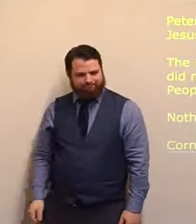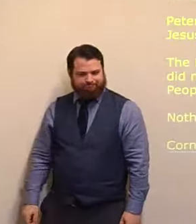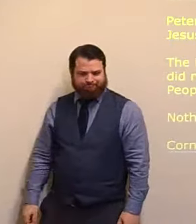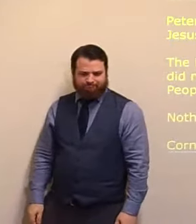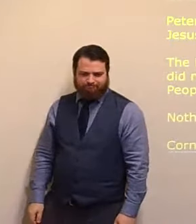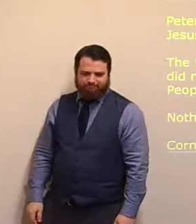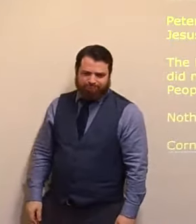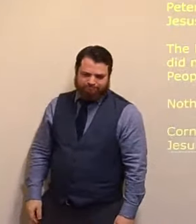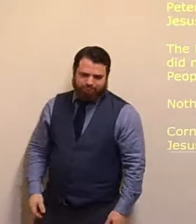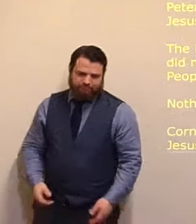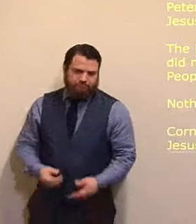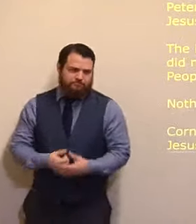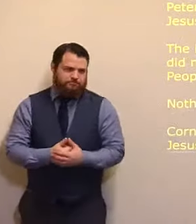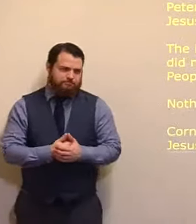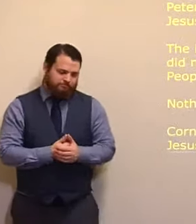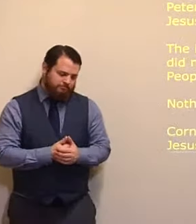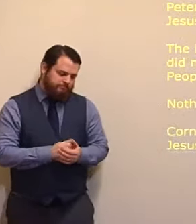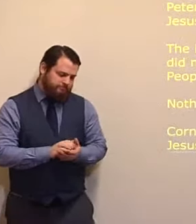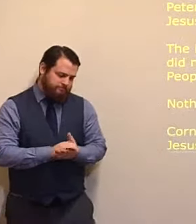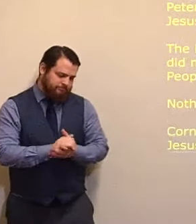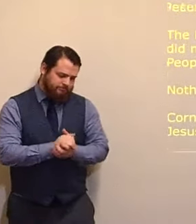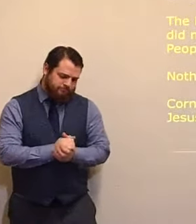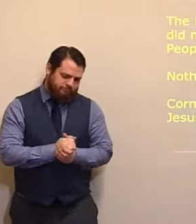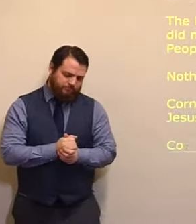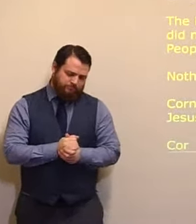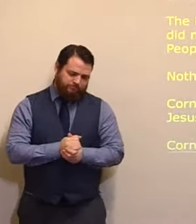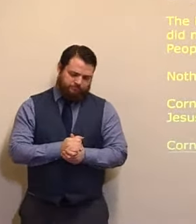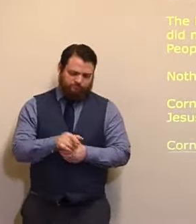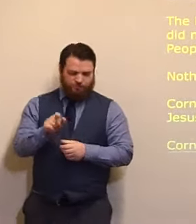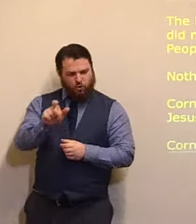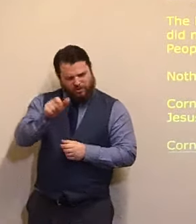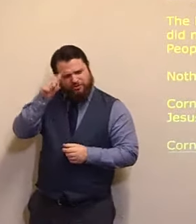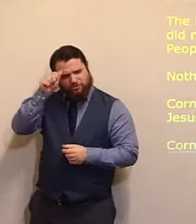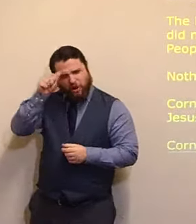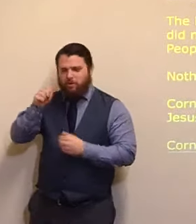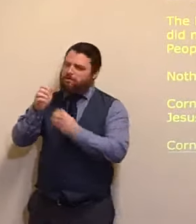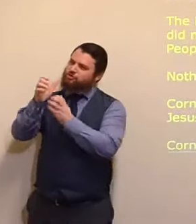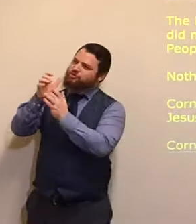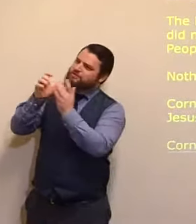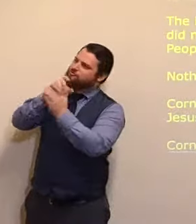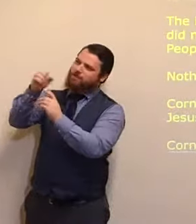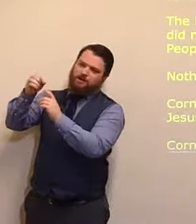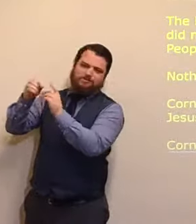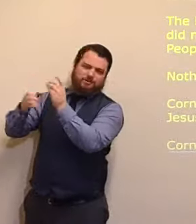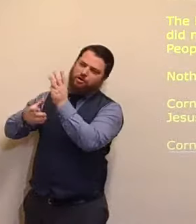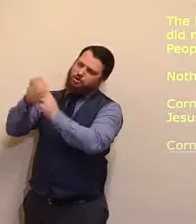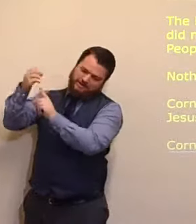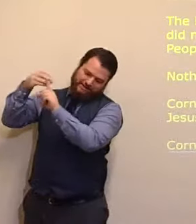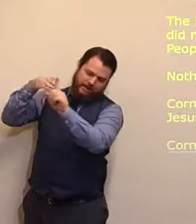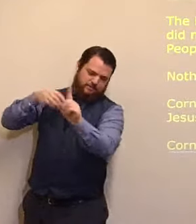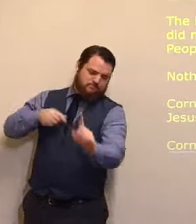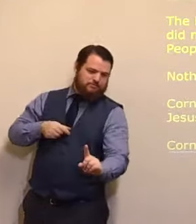God. He was acquainted, that God sent, the Lord Jesus Christ, preaching peace, to this world.